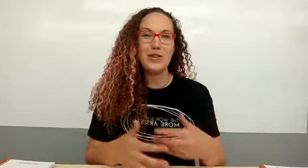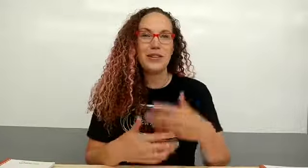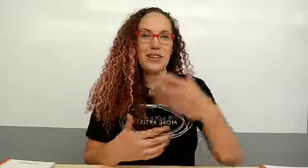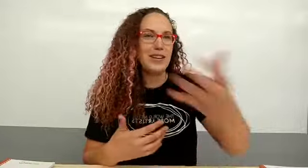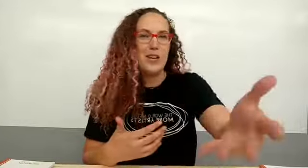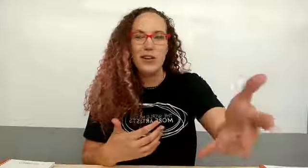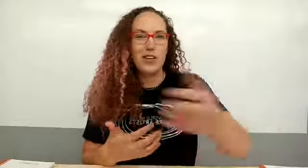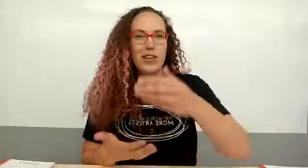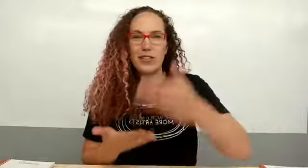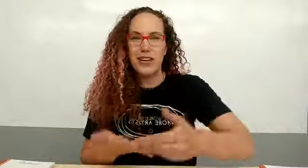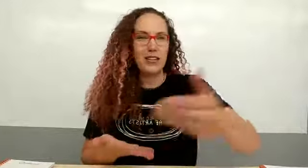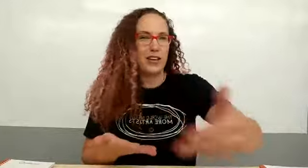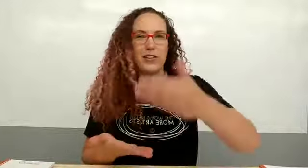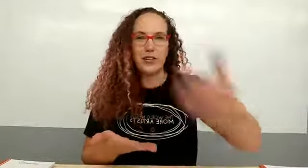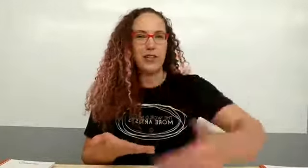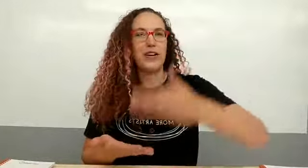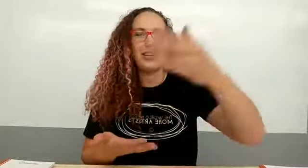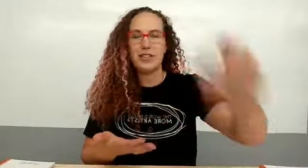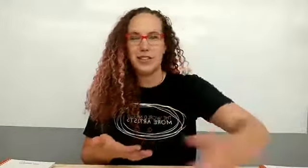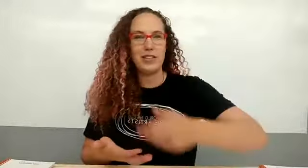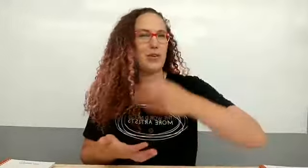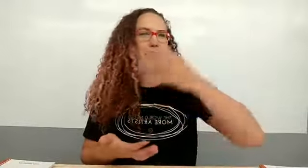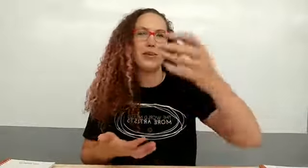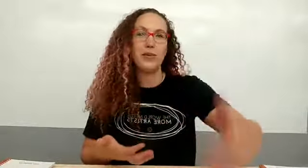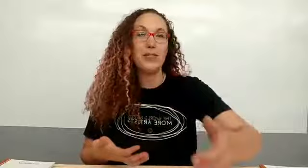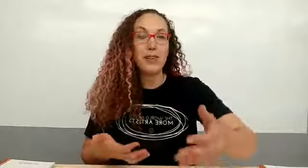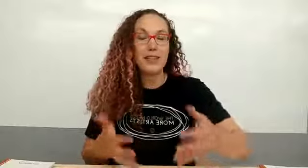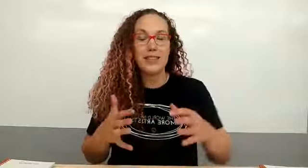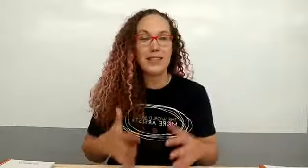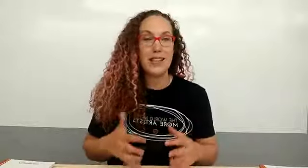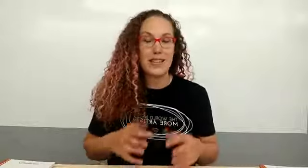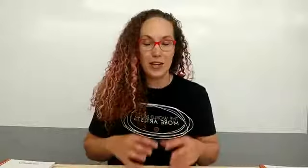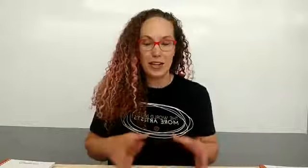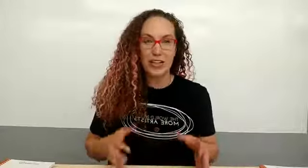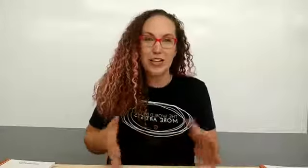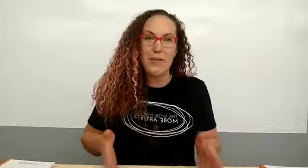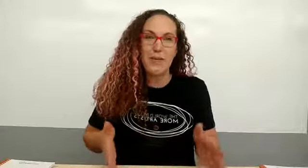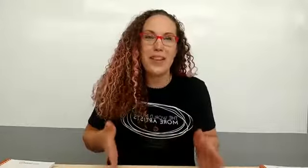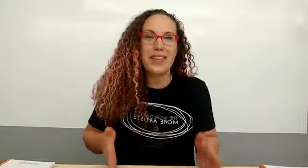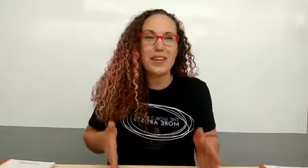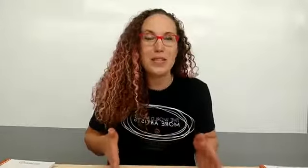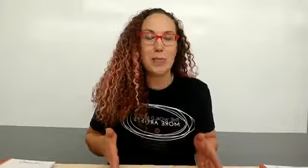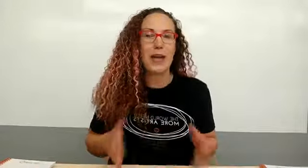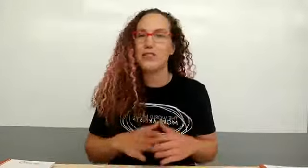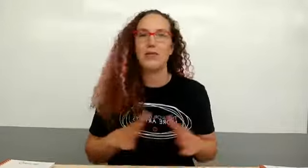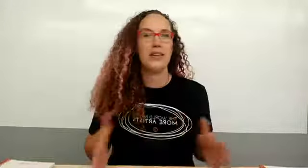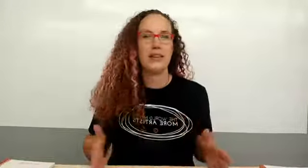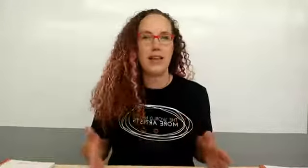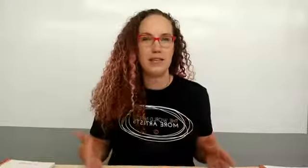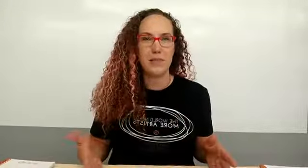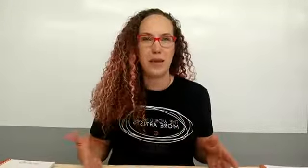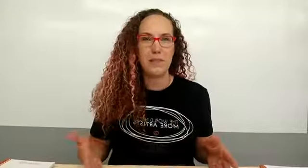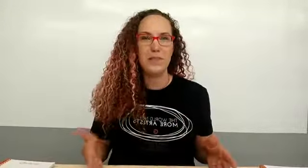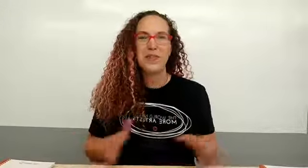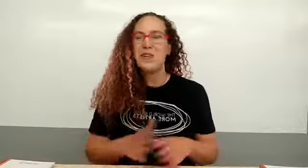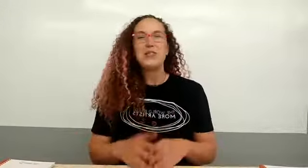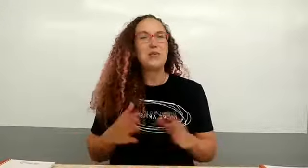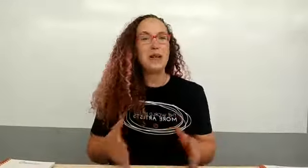is that you're a second grader third grader sixth grader whoever it is is sitting at their kitchen table with their supplies and doing the exact same thing so we